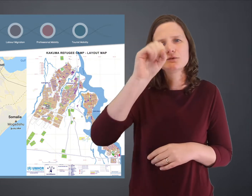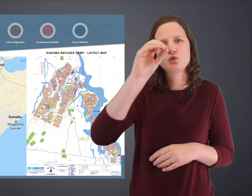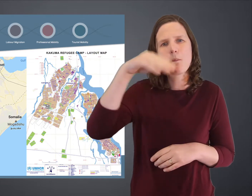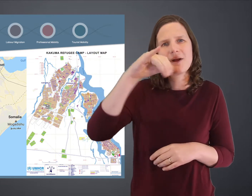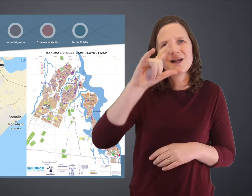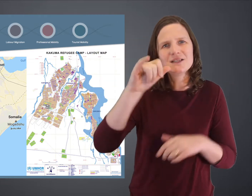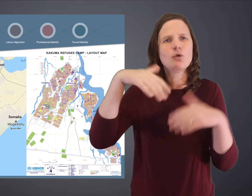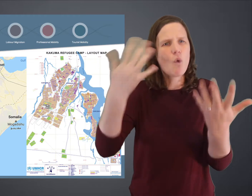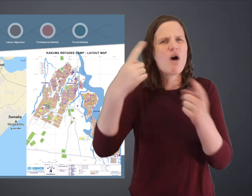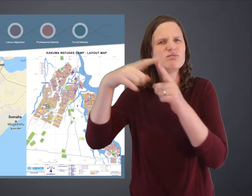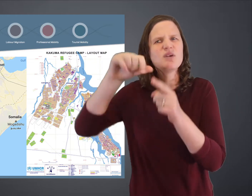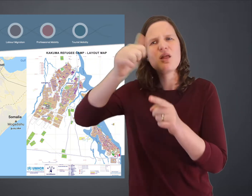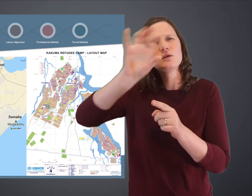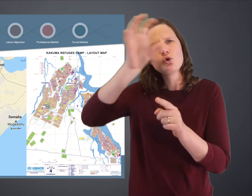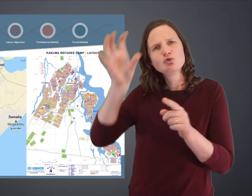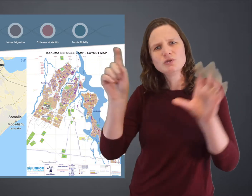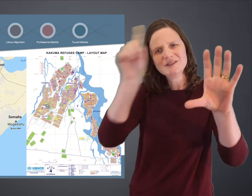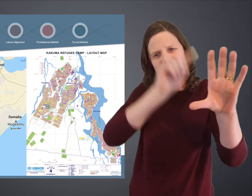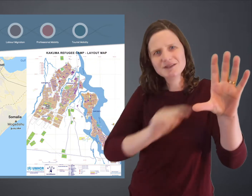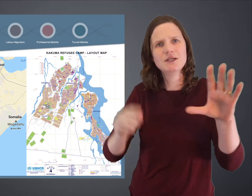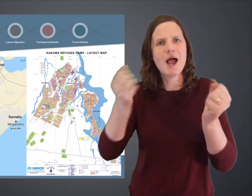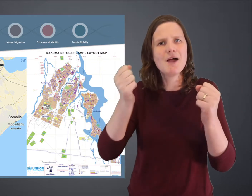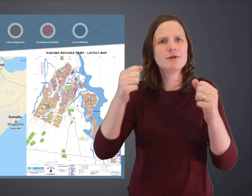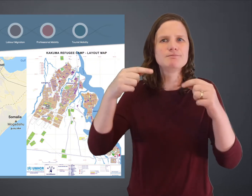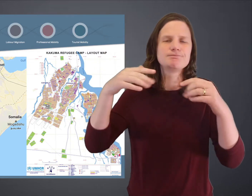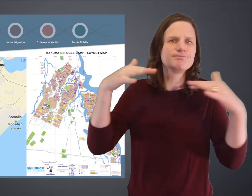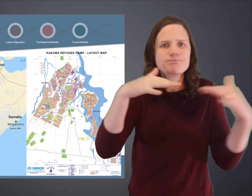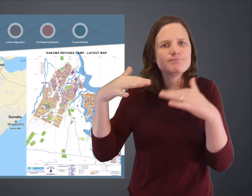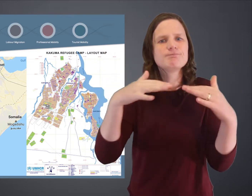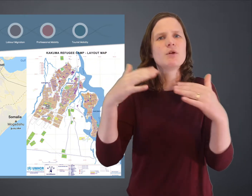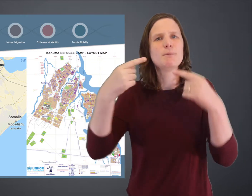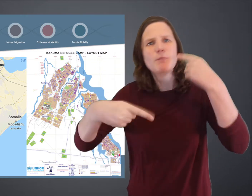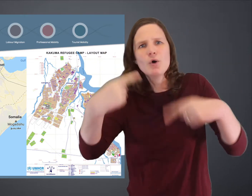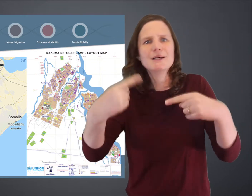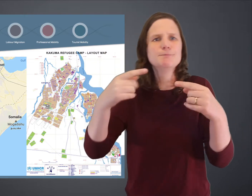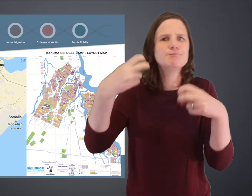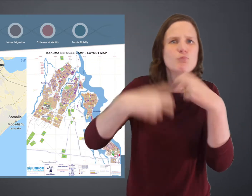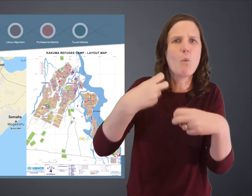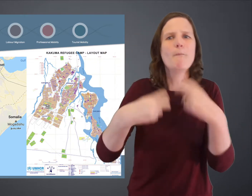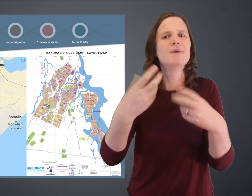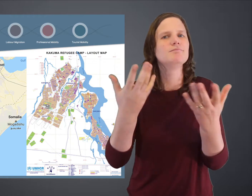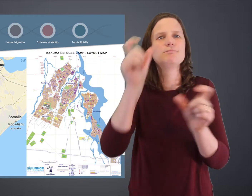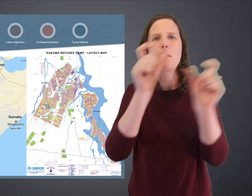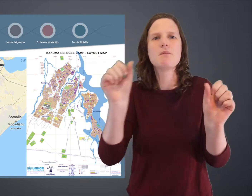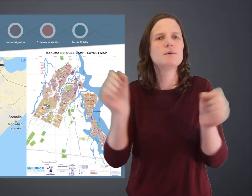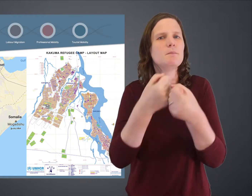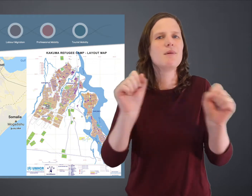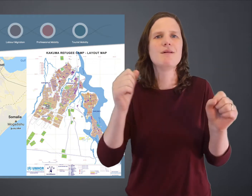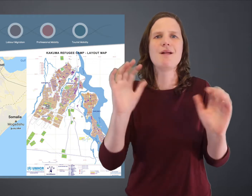Somalia, or other countries in that area where there was war or political conflict, which meant